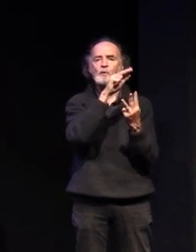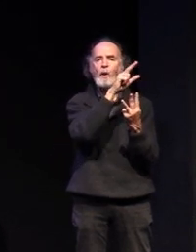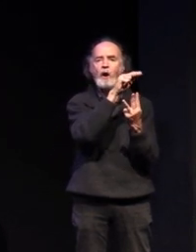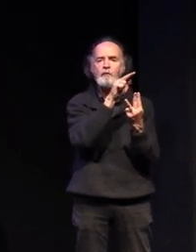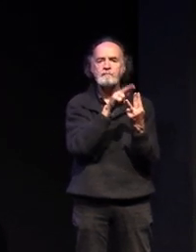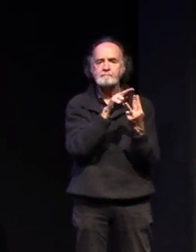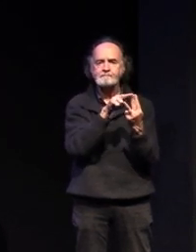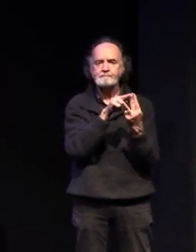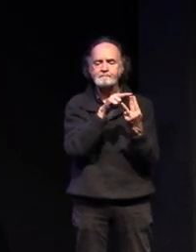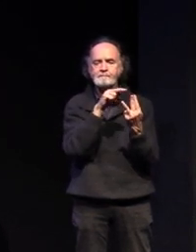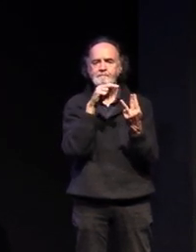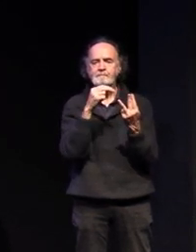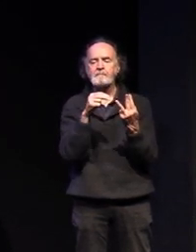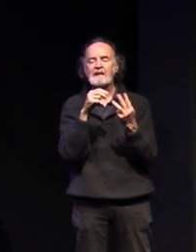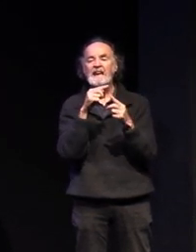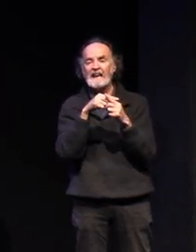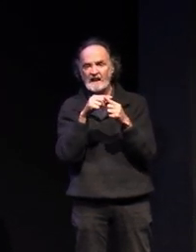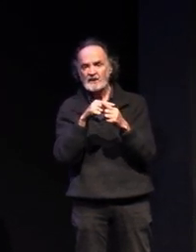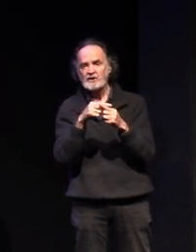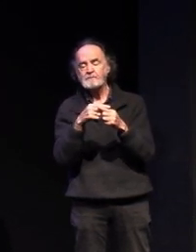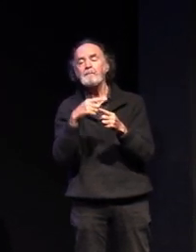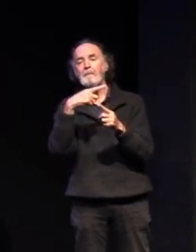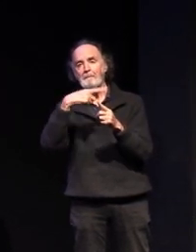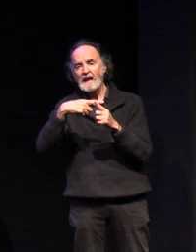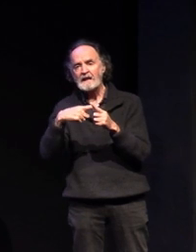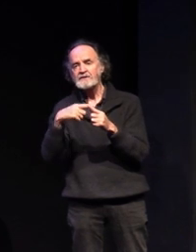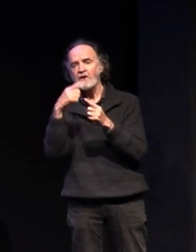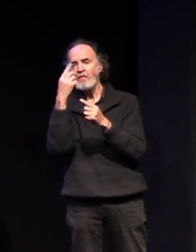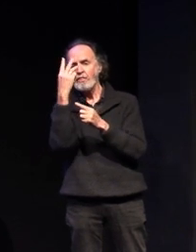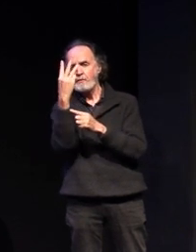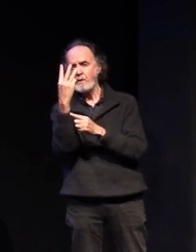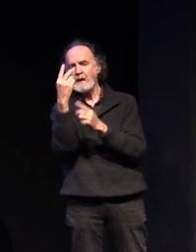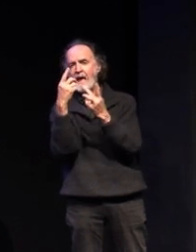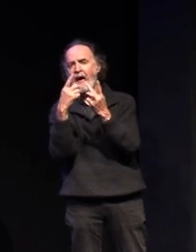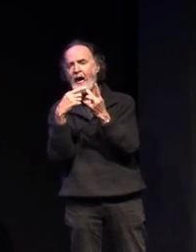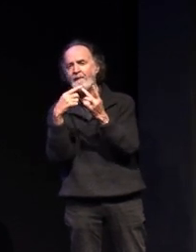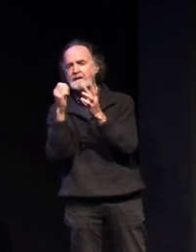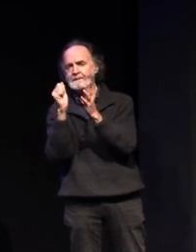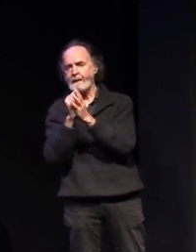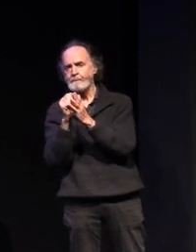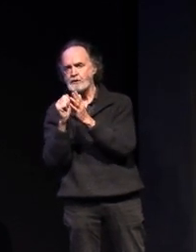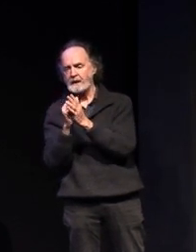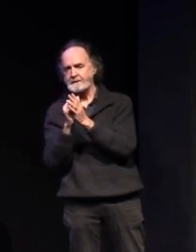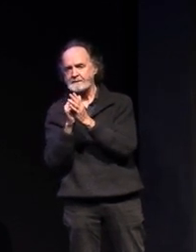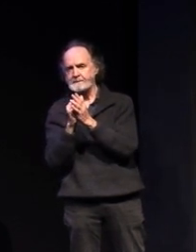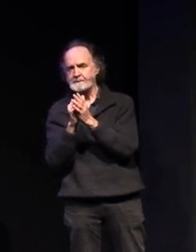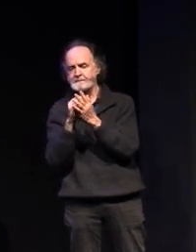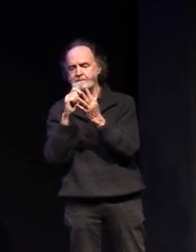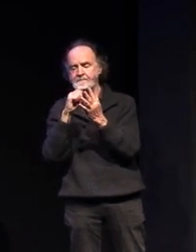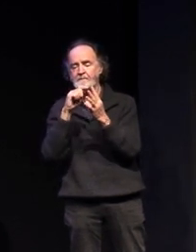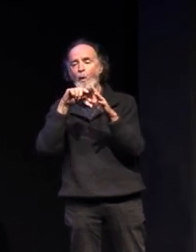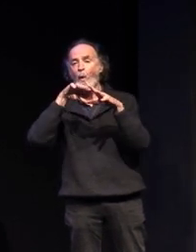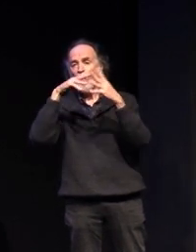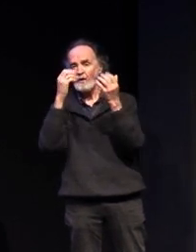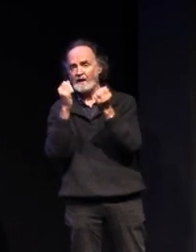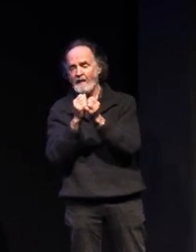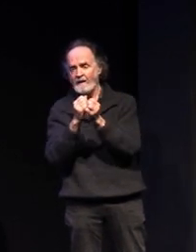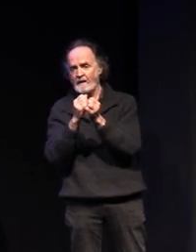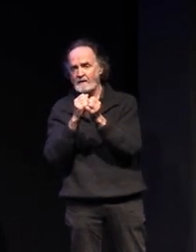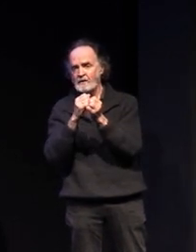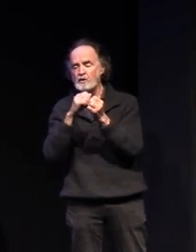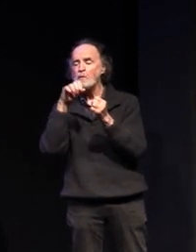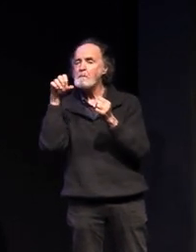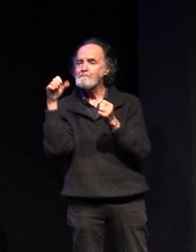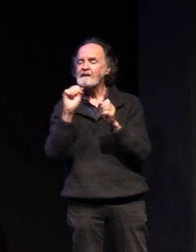in addition to english students must complete at least three other subjects in total it requires